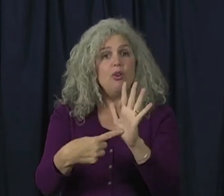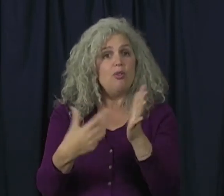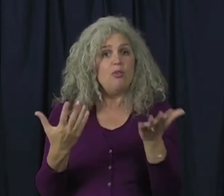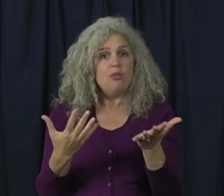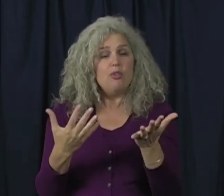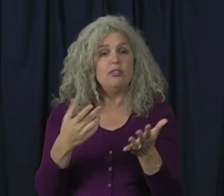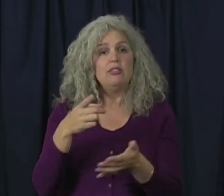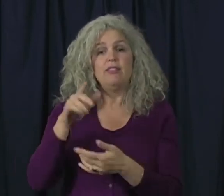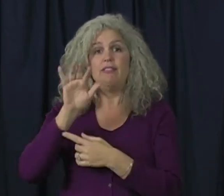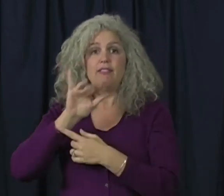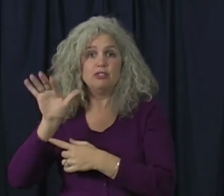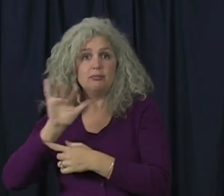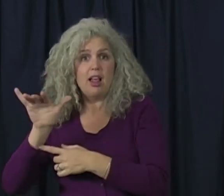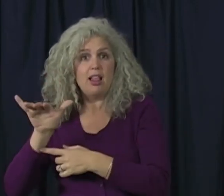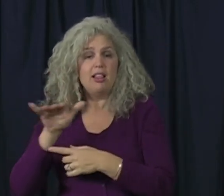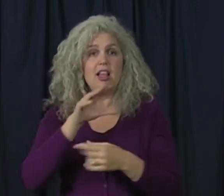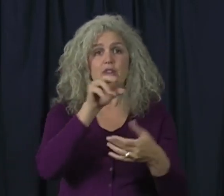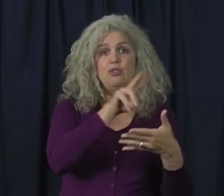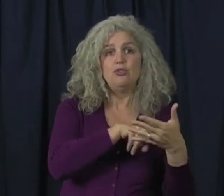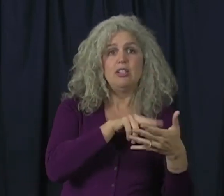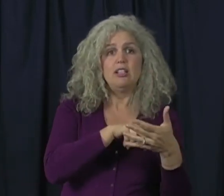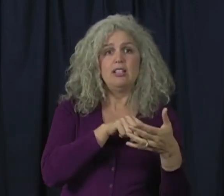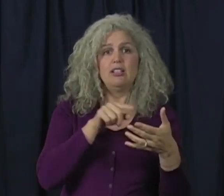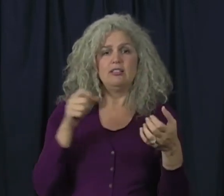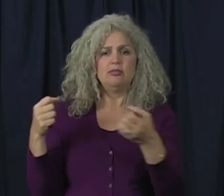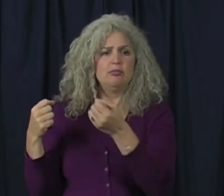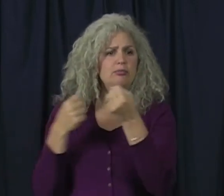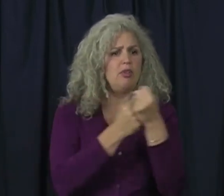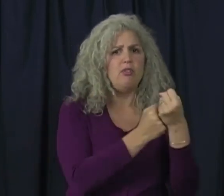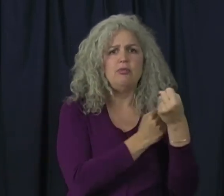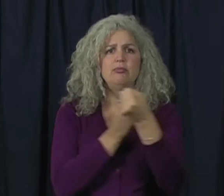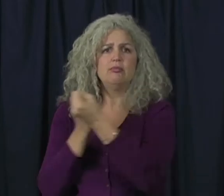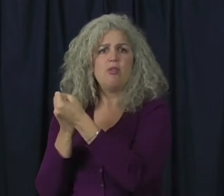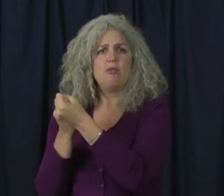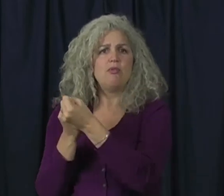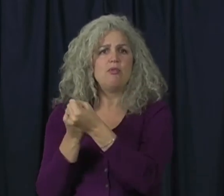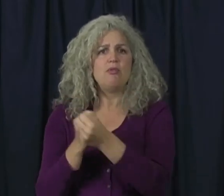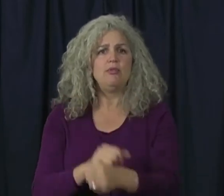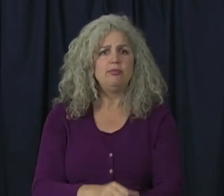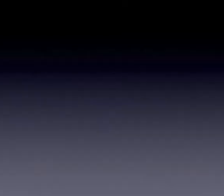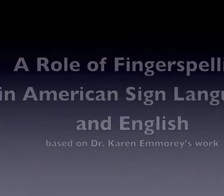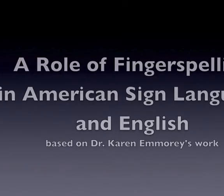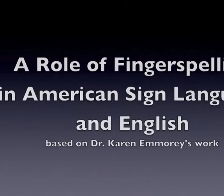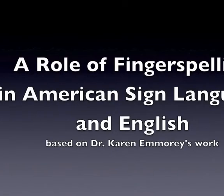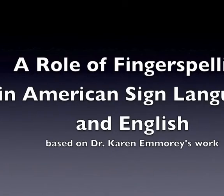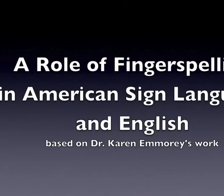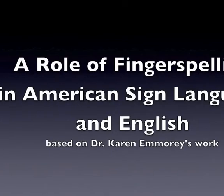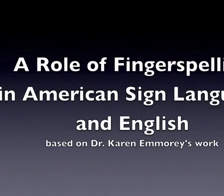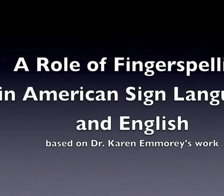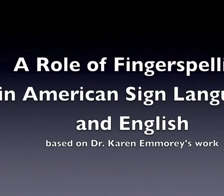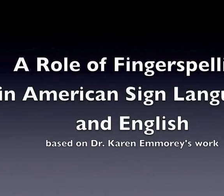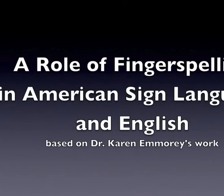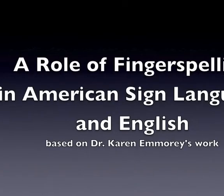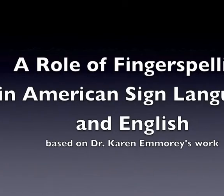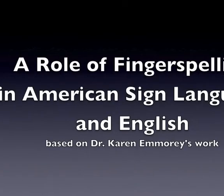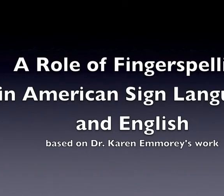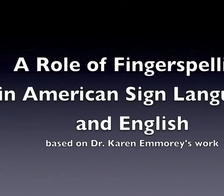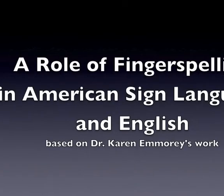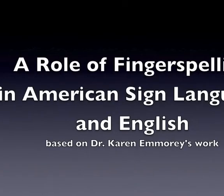area. This indicates that both fingerspelling and reading are strongly linked and provide support to each